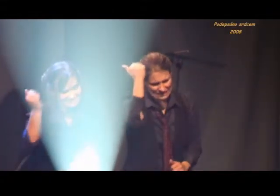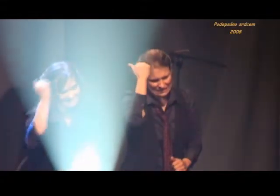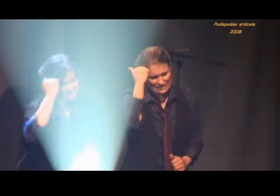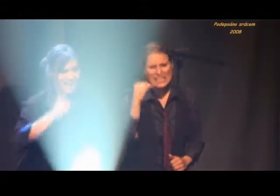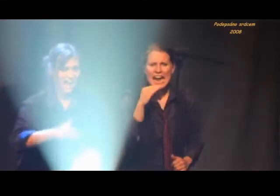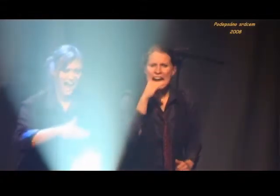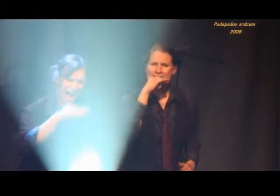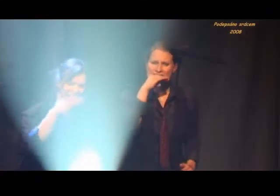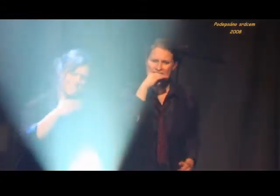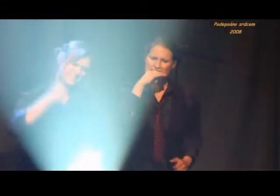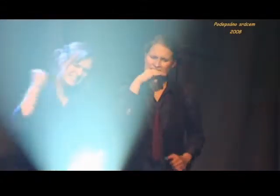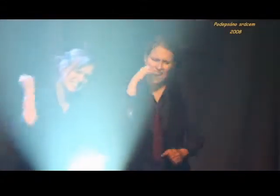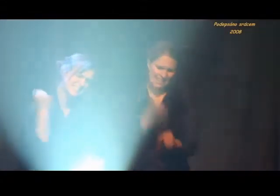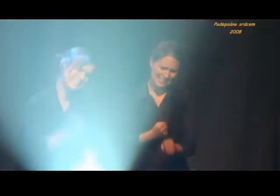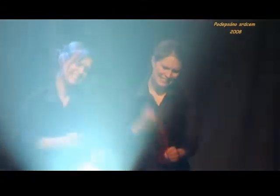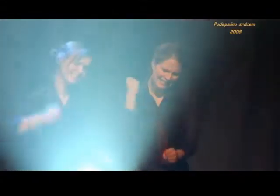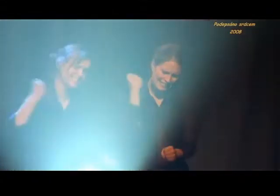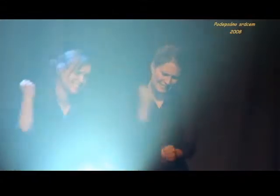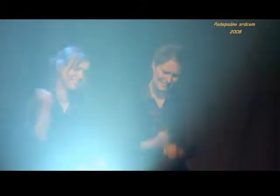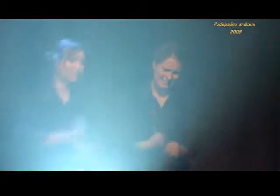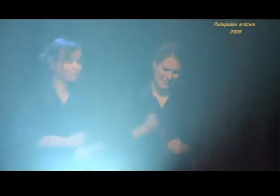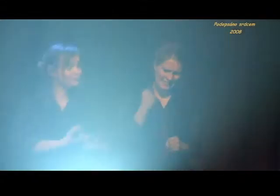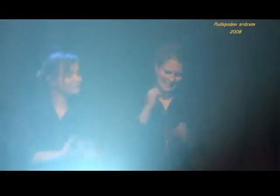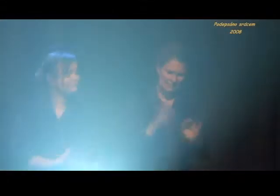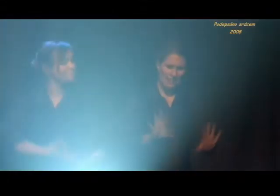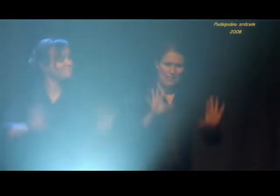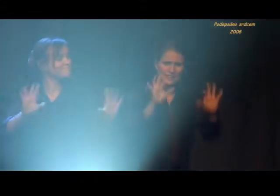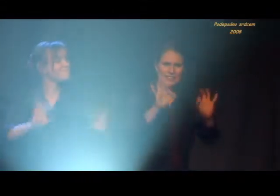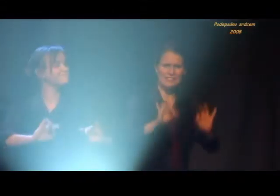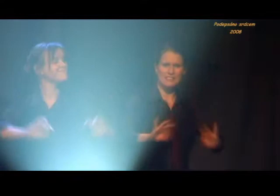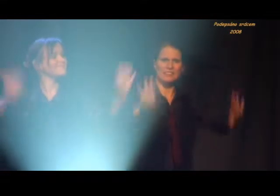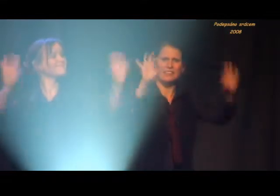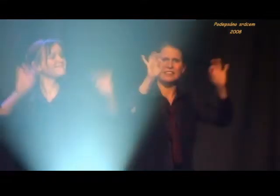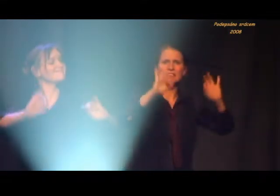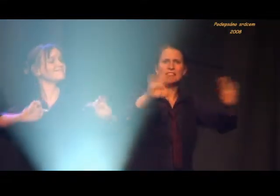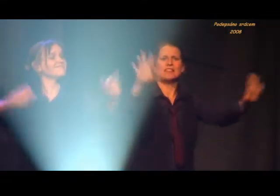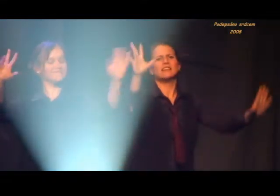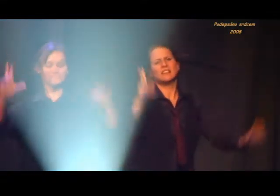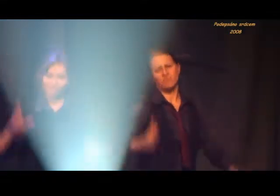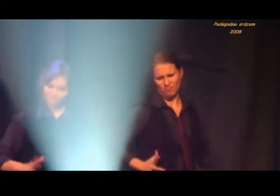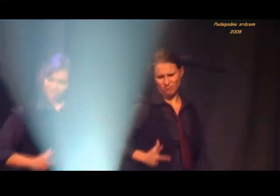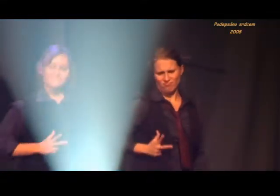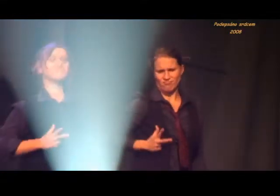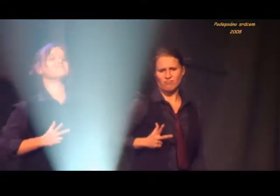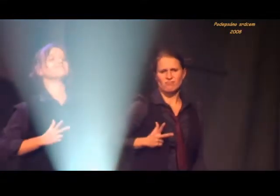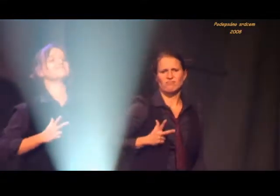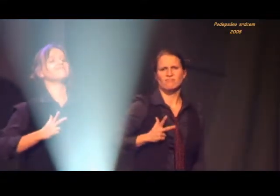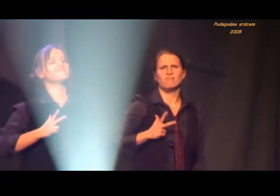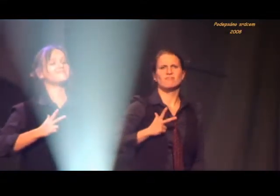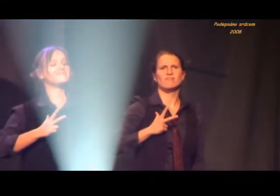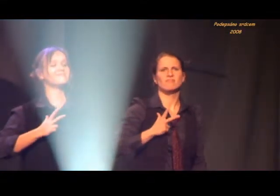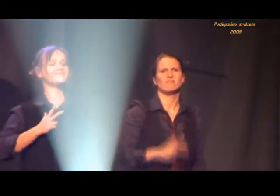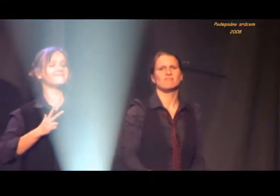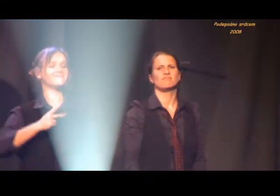I did it my way. More, way. More,